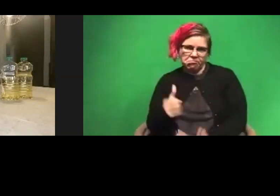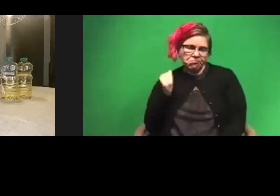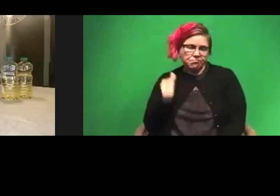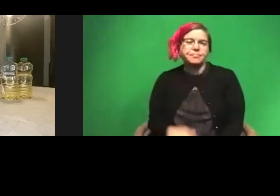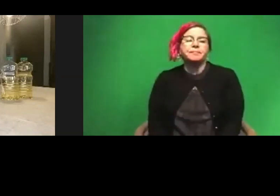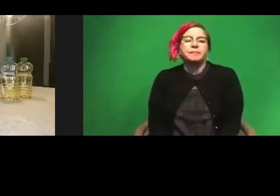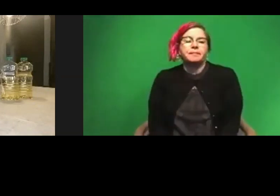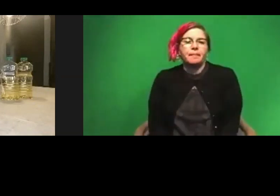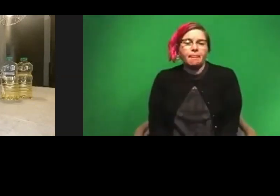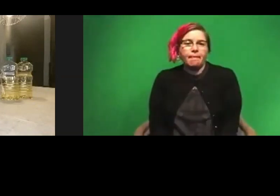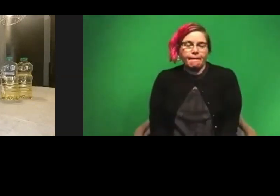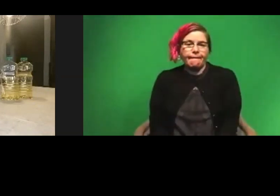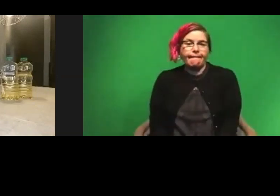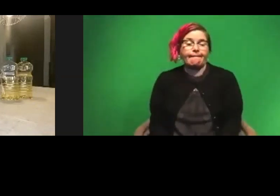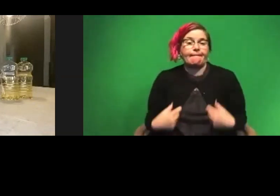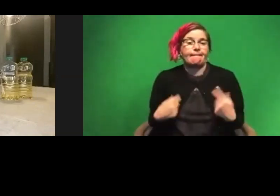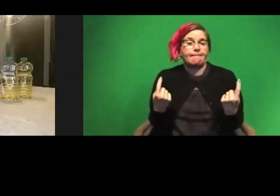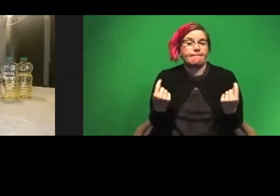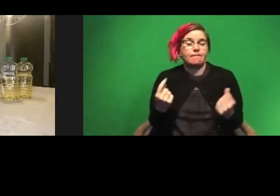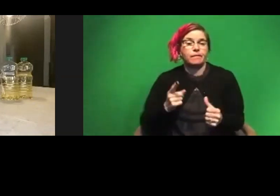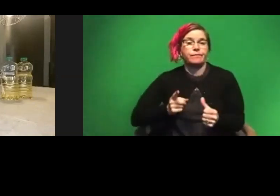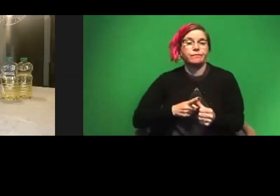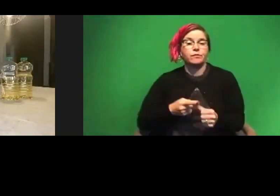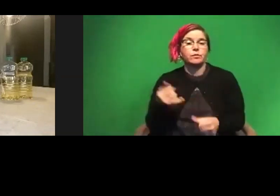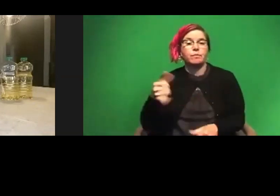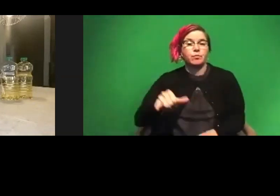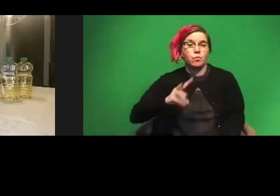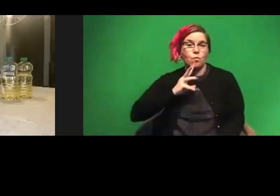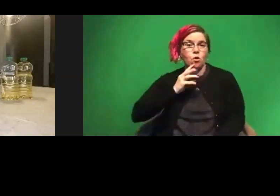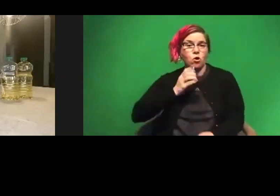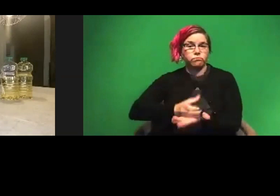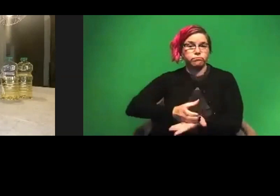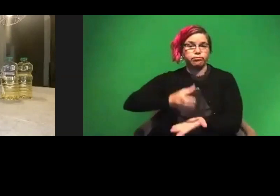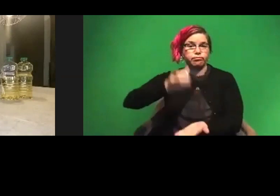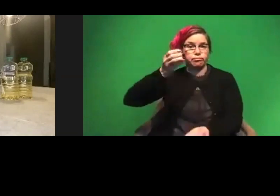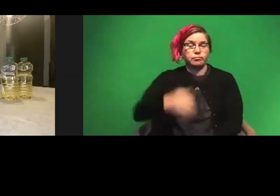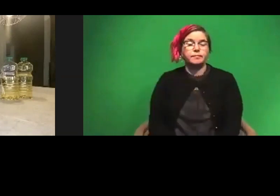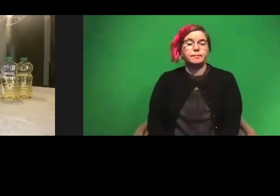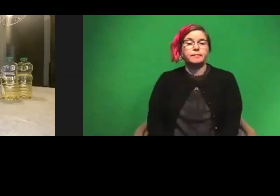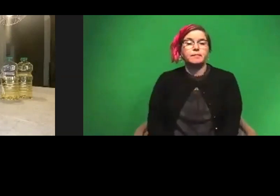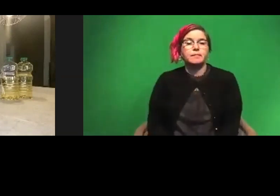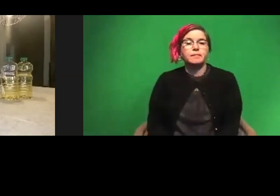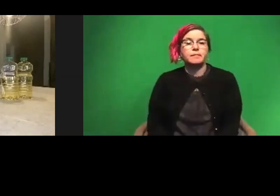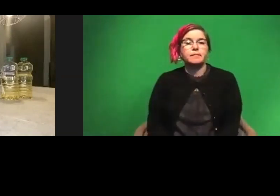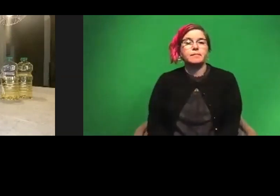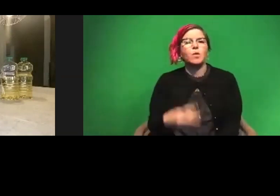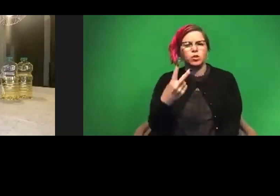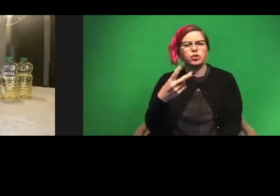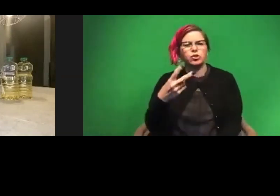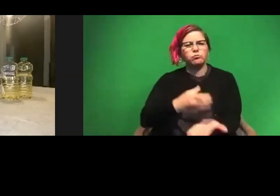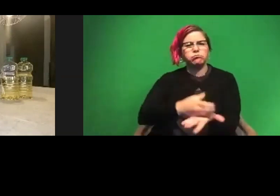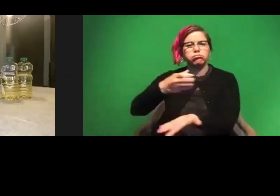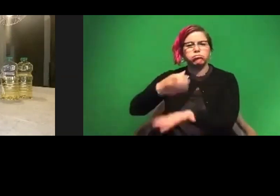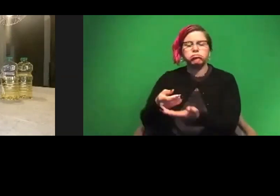So I'm going to first pour water into my containers. And I want to do two because I want to